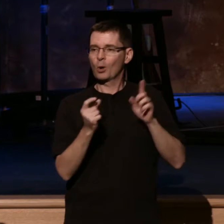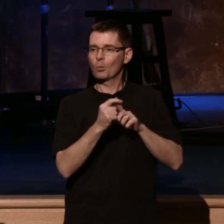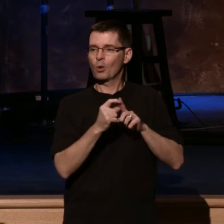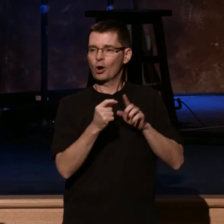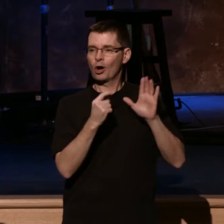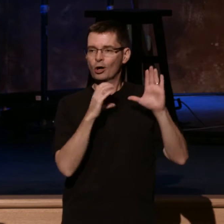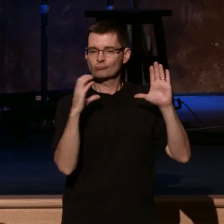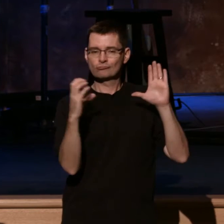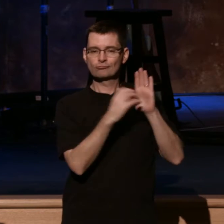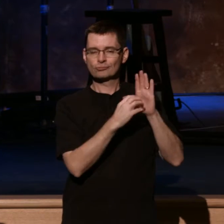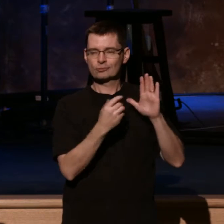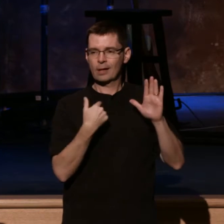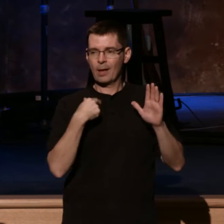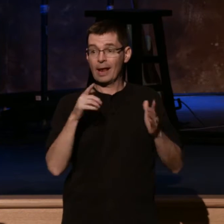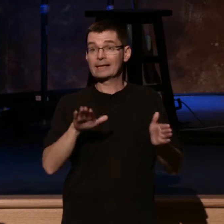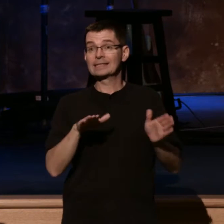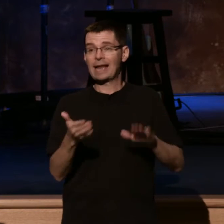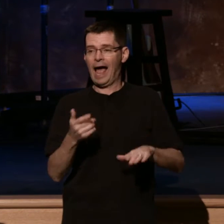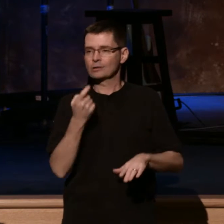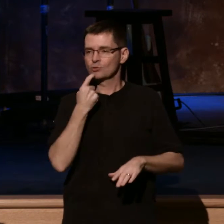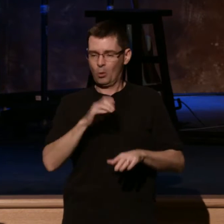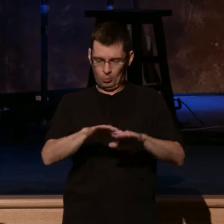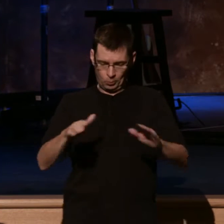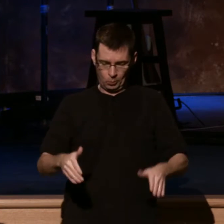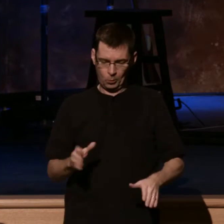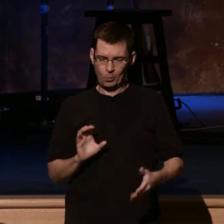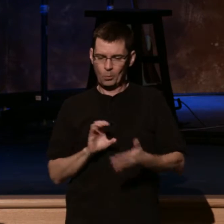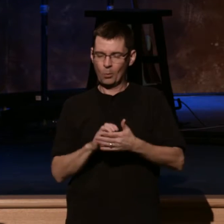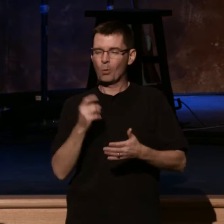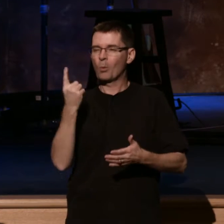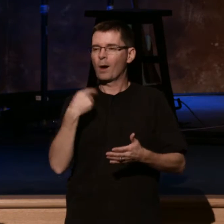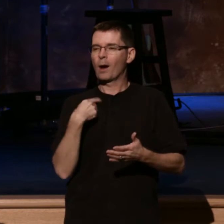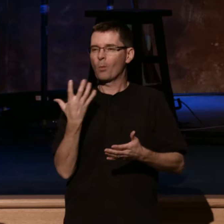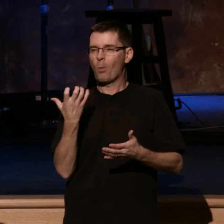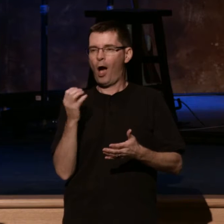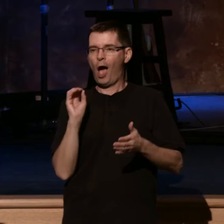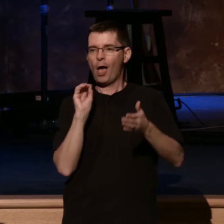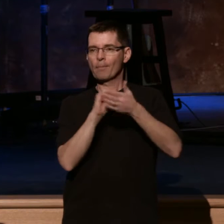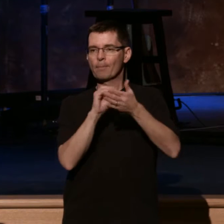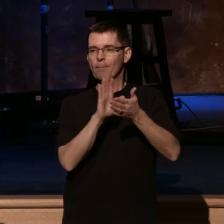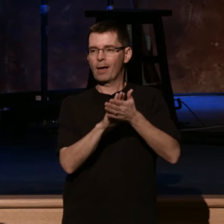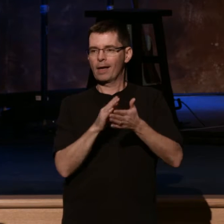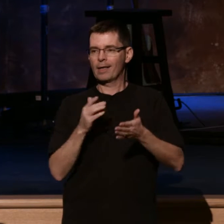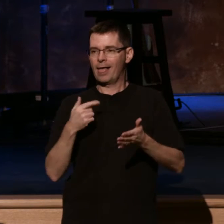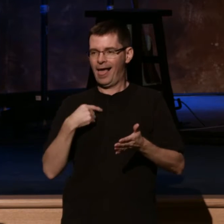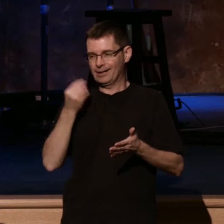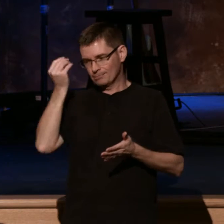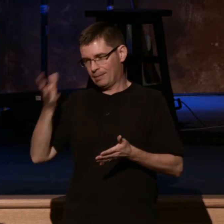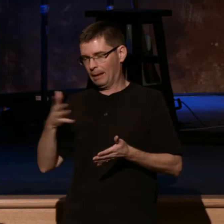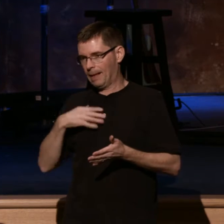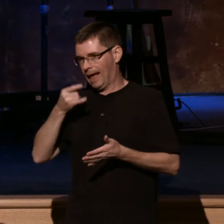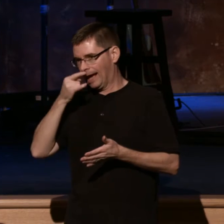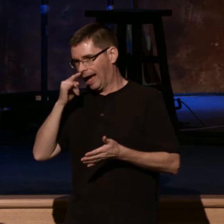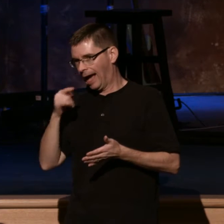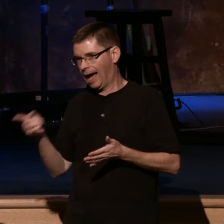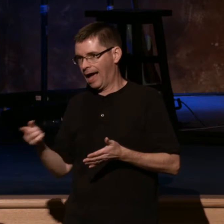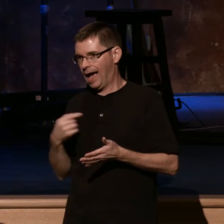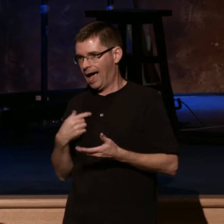tombstone. So this is one of dozens of things I want on my tombstone. My kids are complaining all the time, Dad, we can't afford the tombstone.